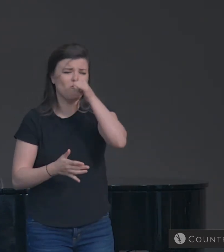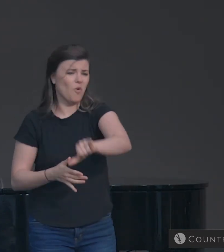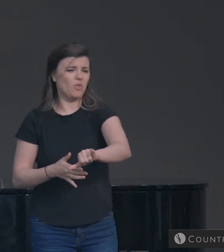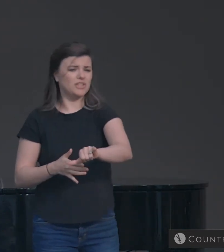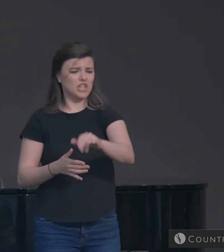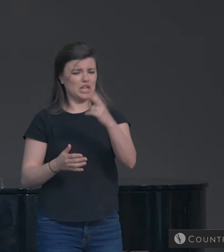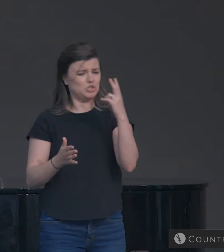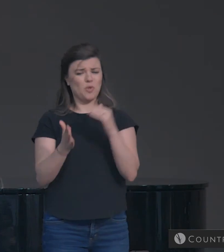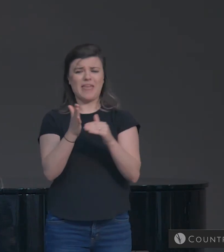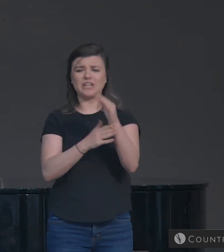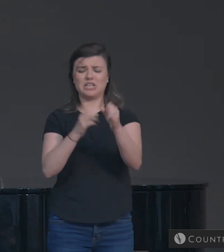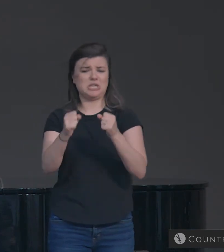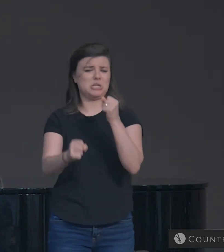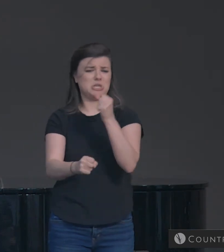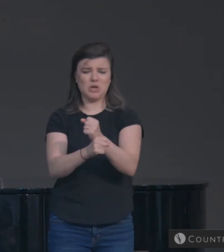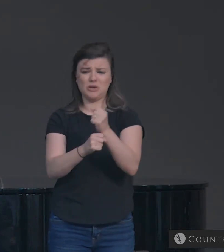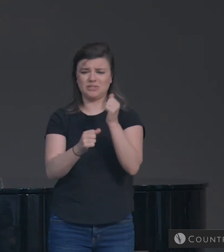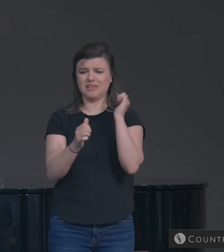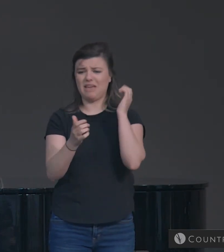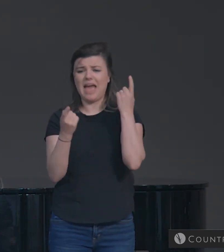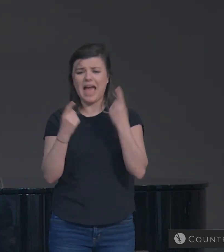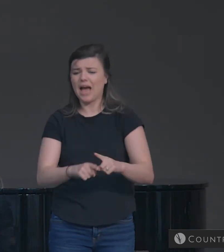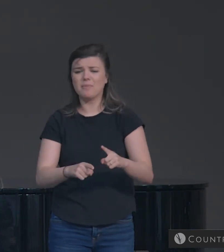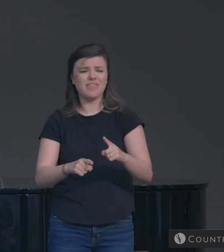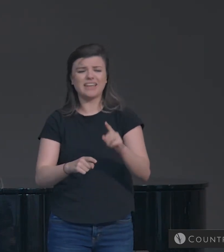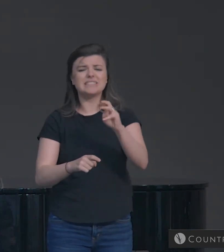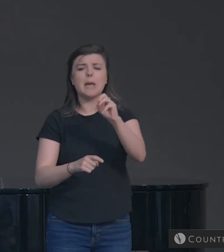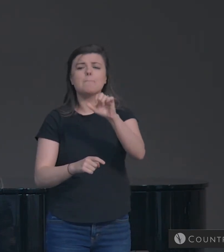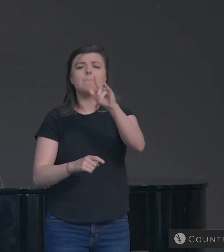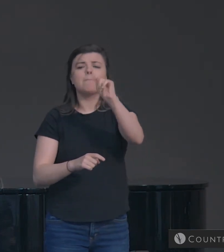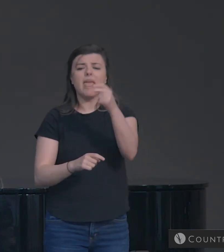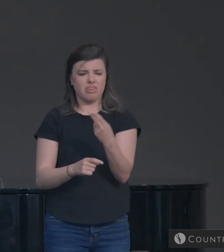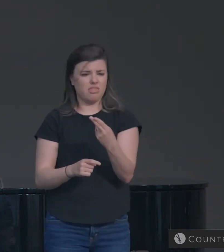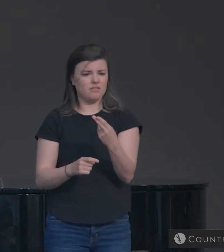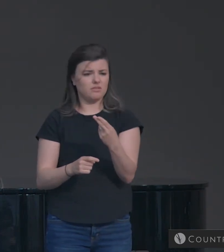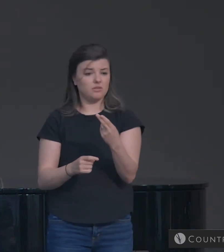have passed should be enough proof that it's a myth. Well, what do you do?